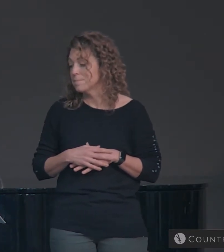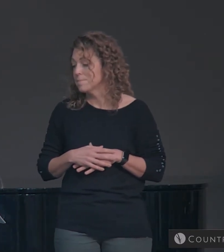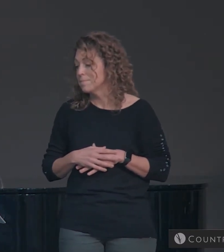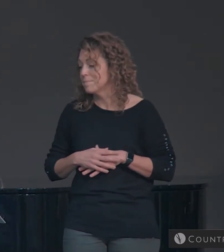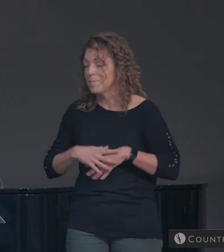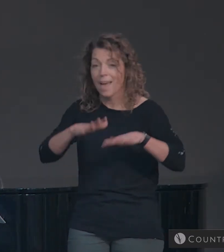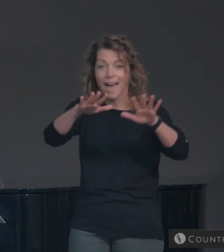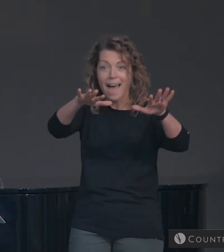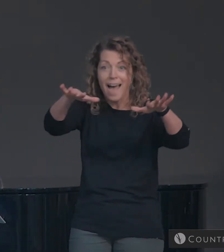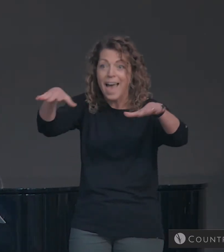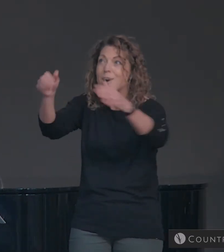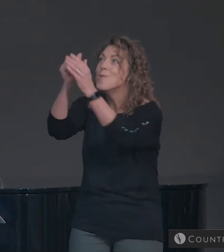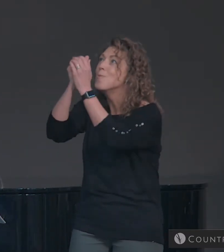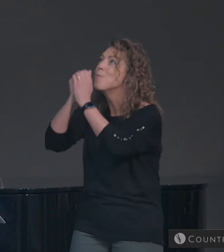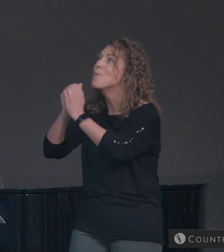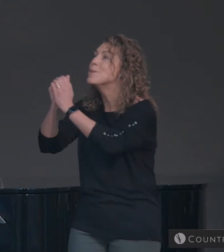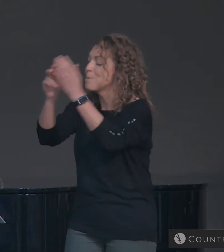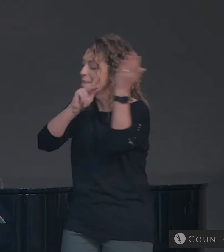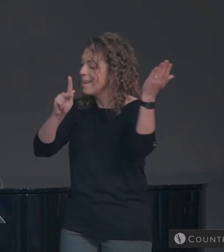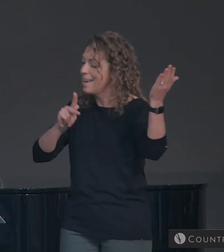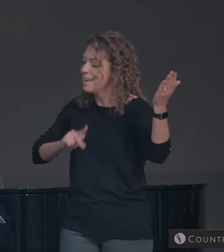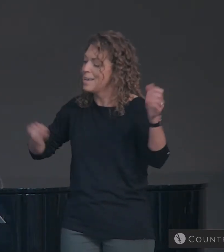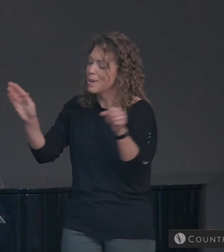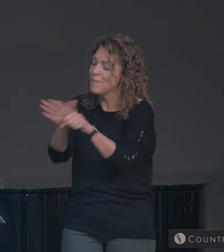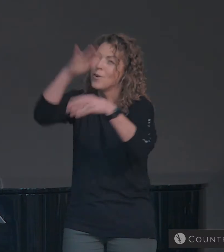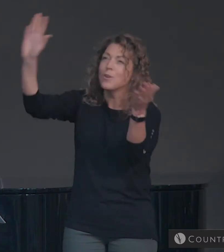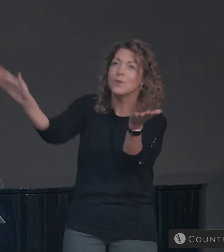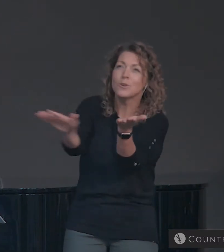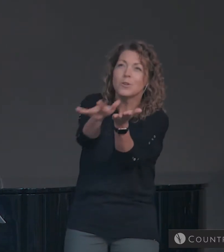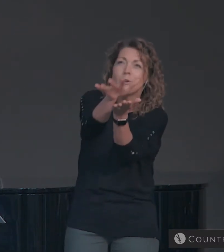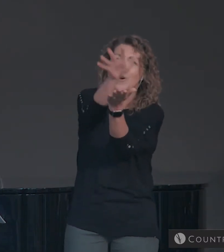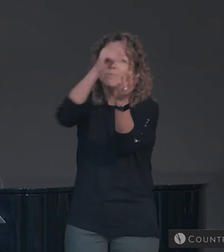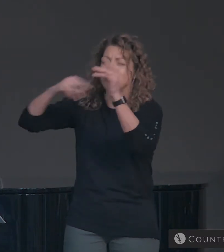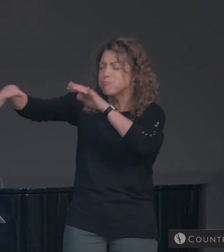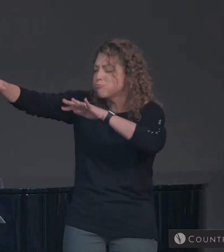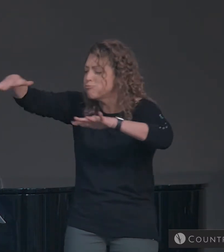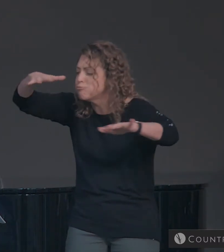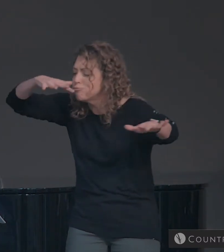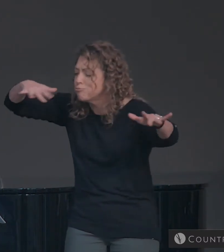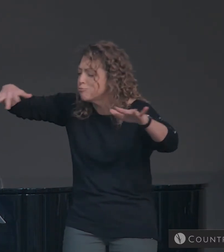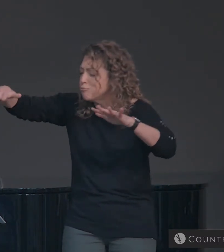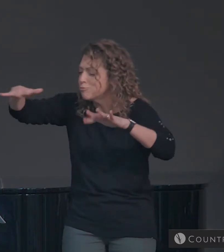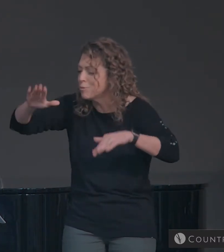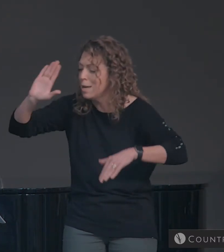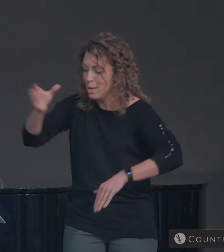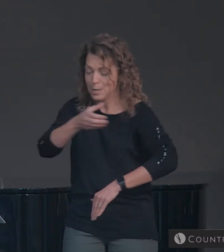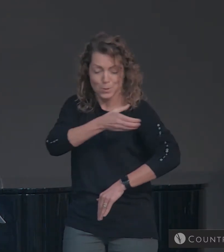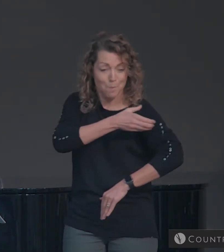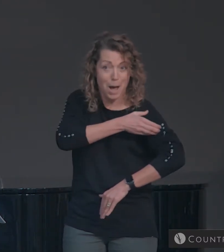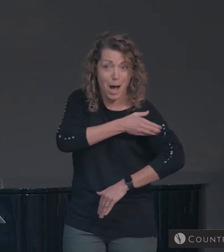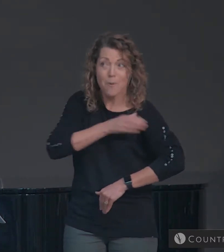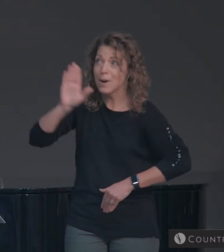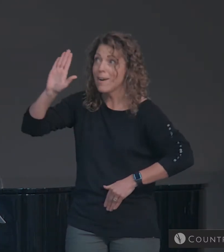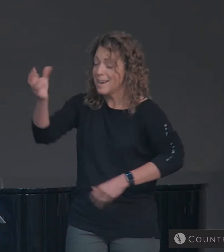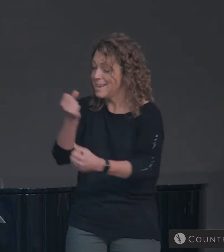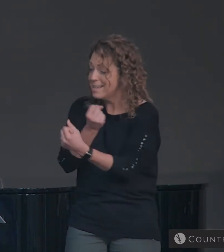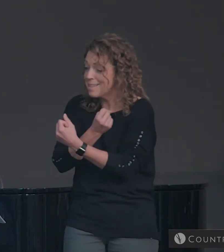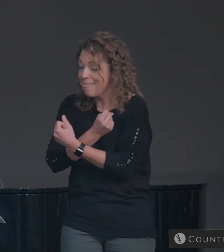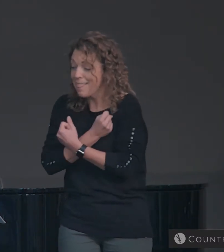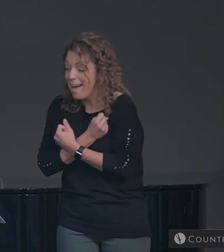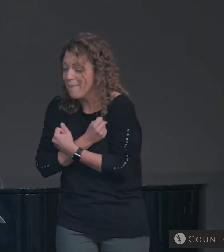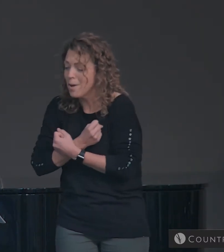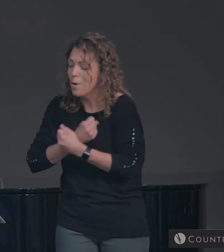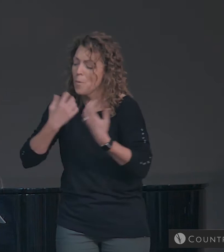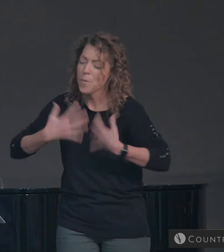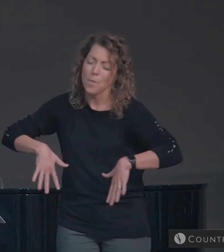Oh, worship the King all glorious above. And gratefully